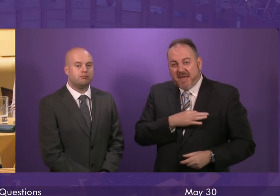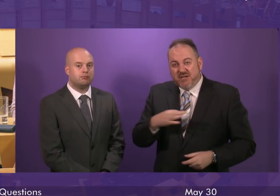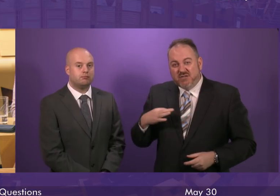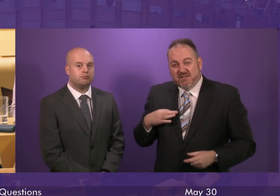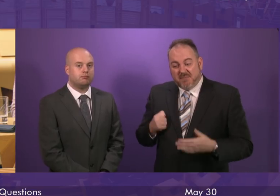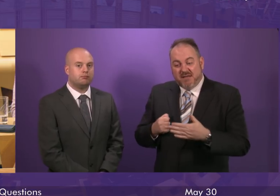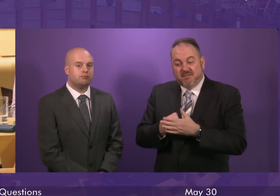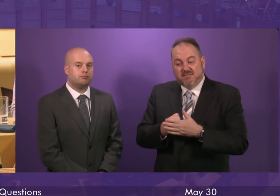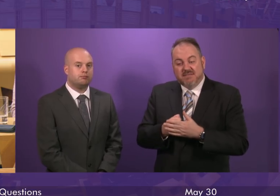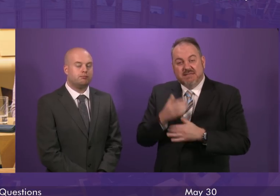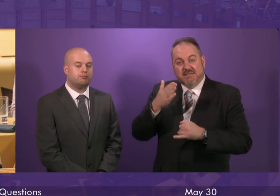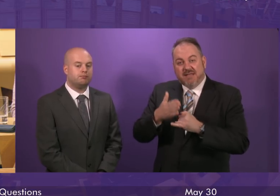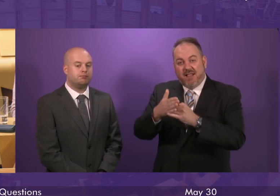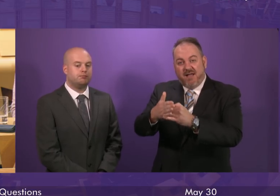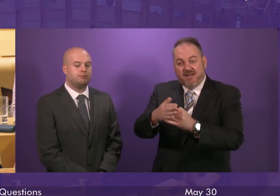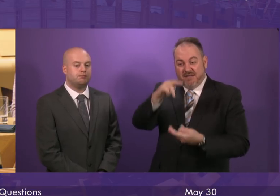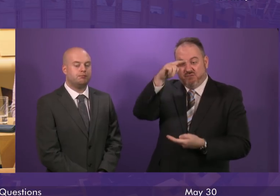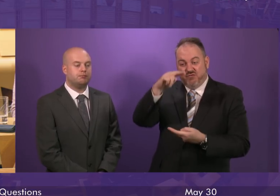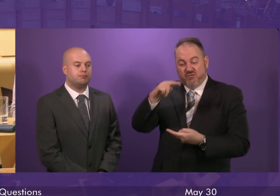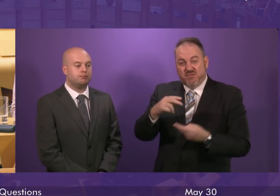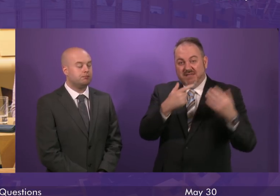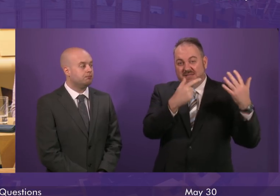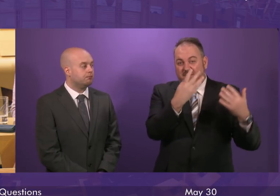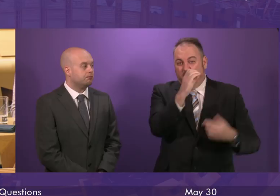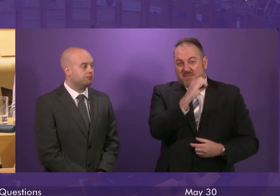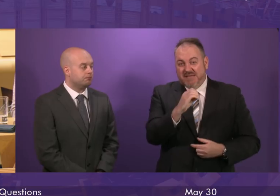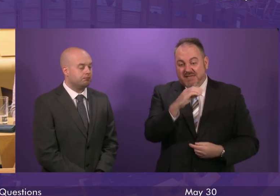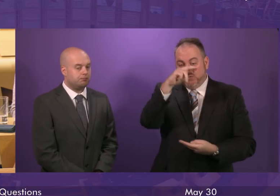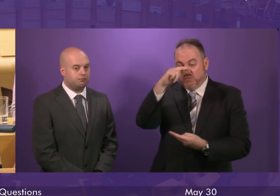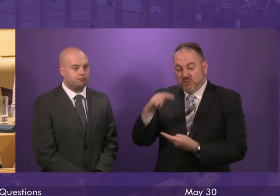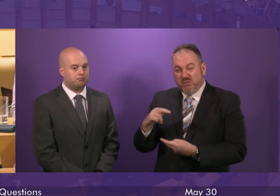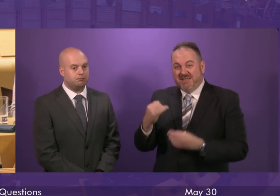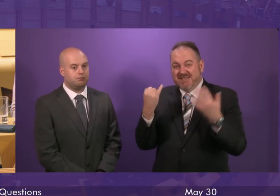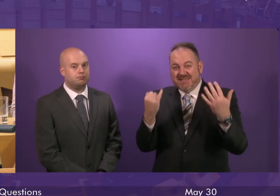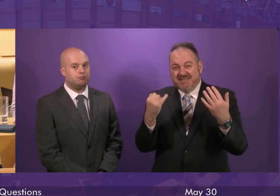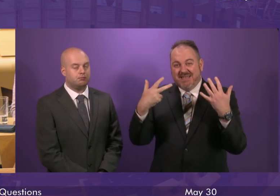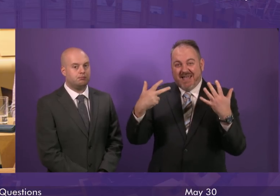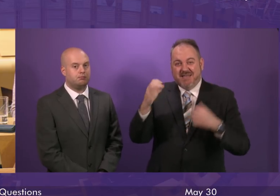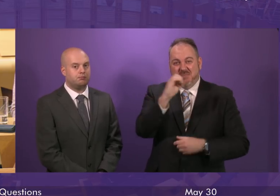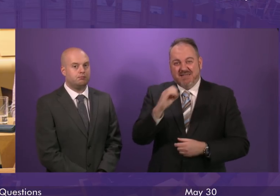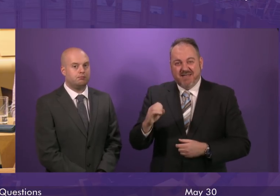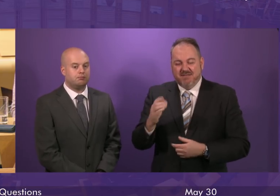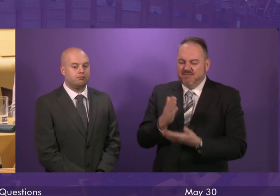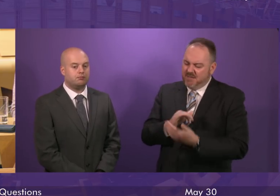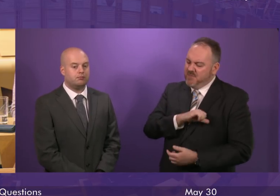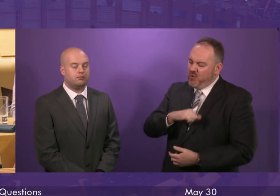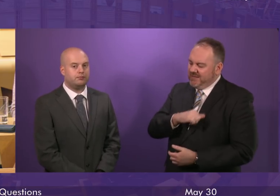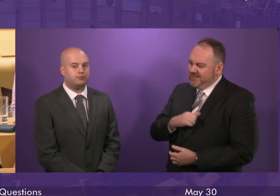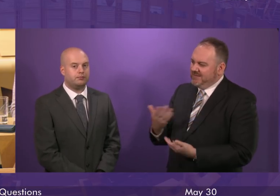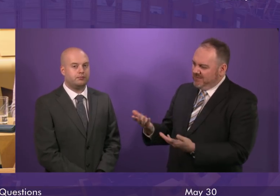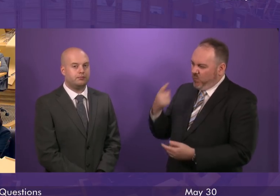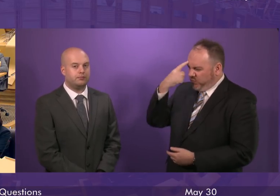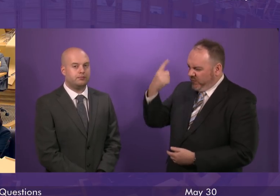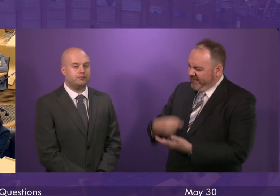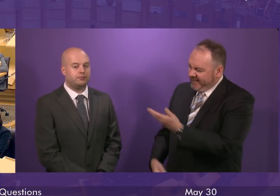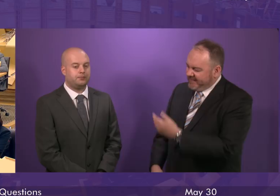time has fallen from 74% to just 68%. Be honest. How does the First Minister rate that